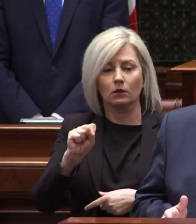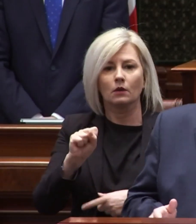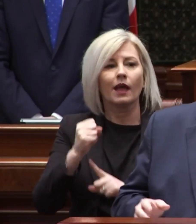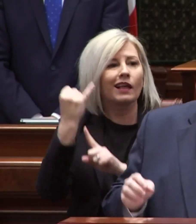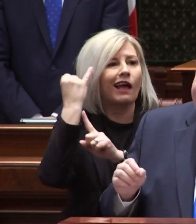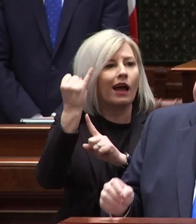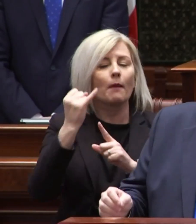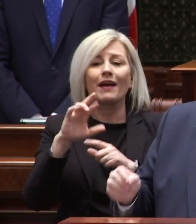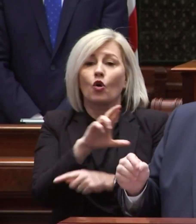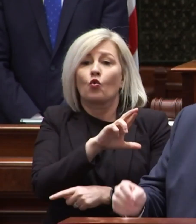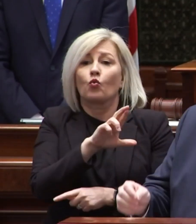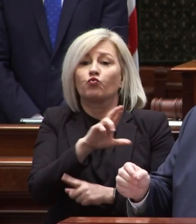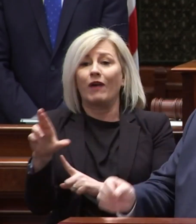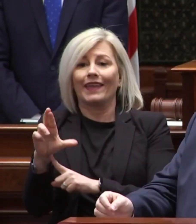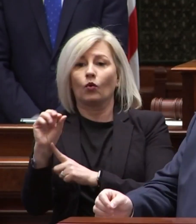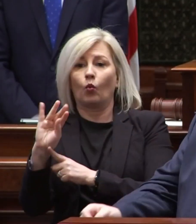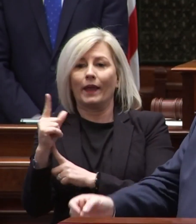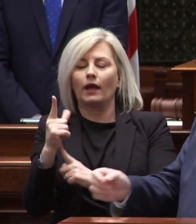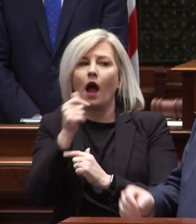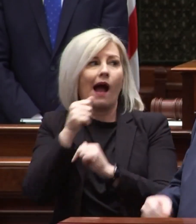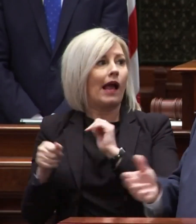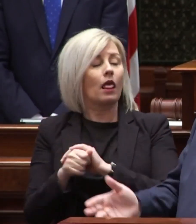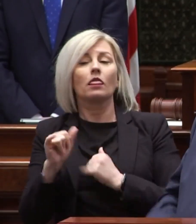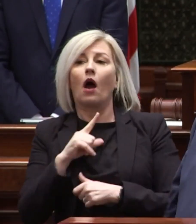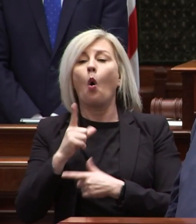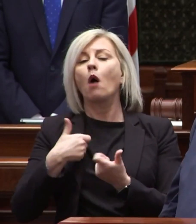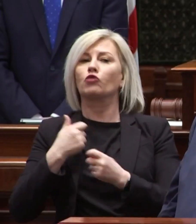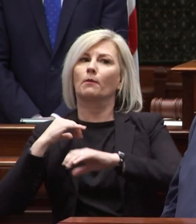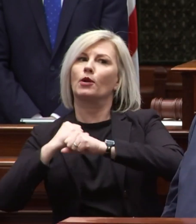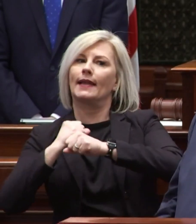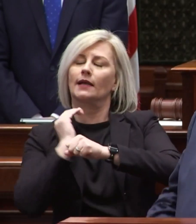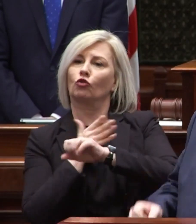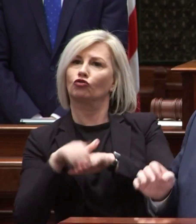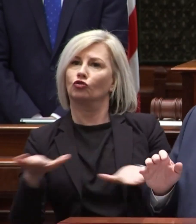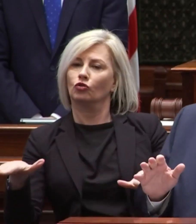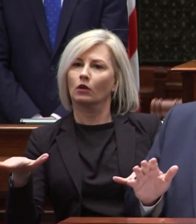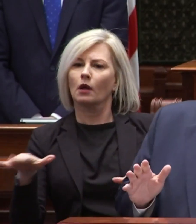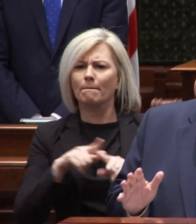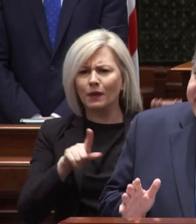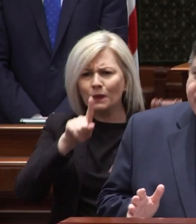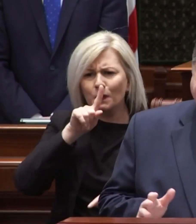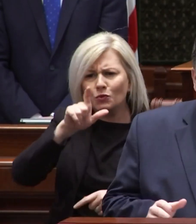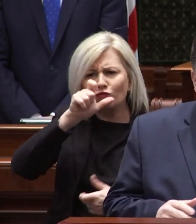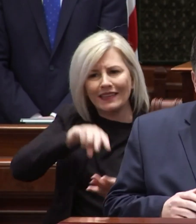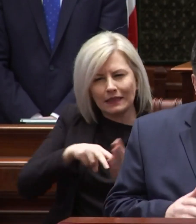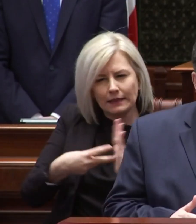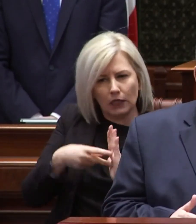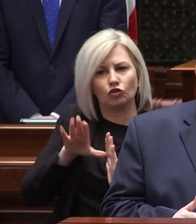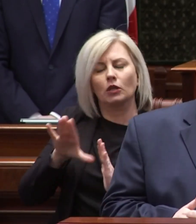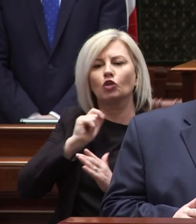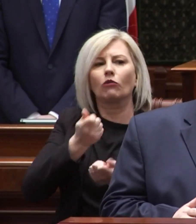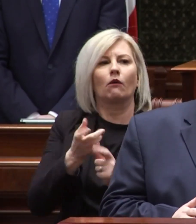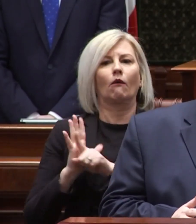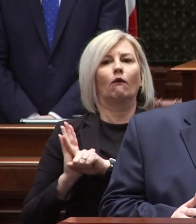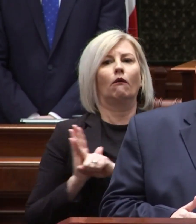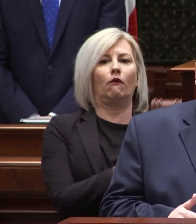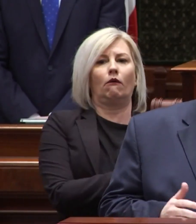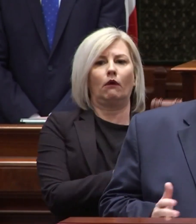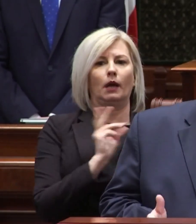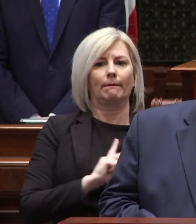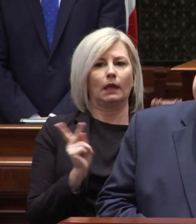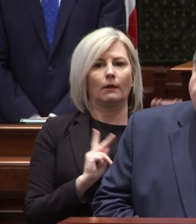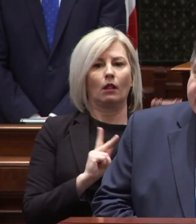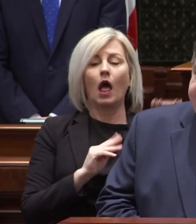by the right wing hiding behind a claim that they would protect our children but whose real intention is to marginalize people